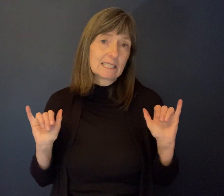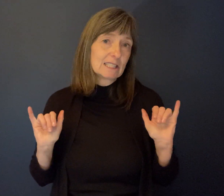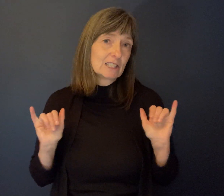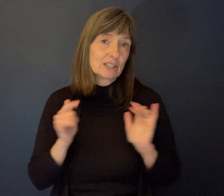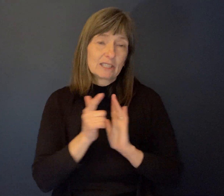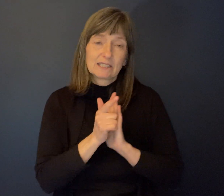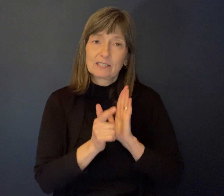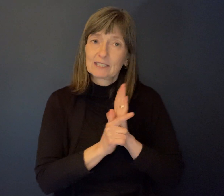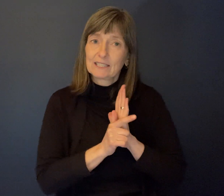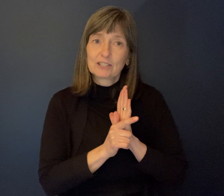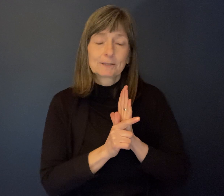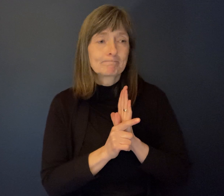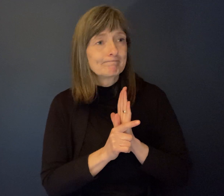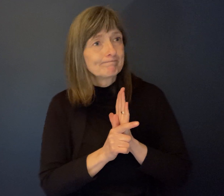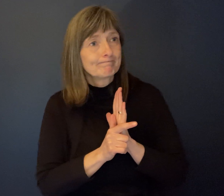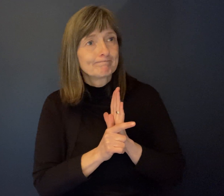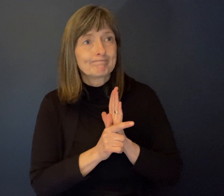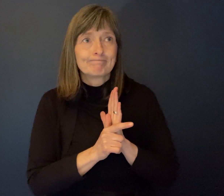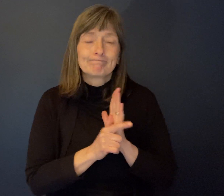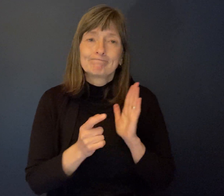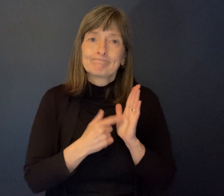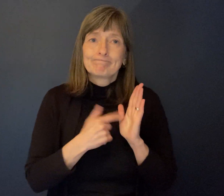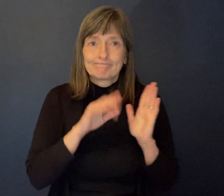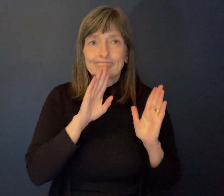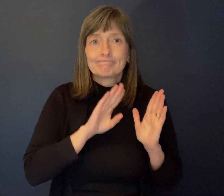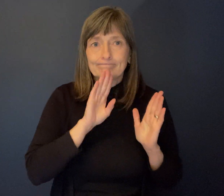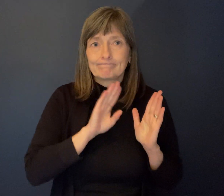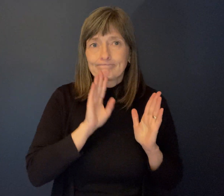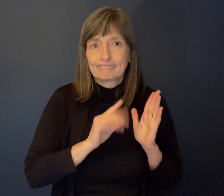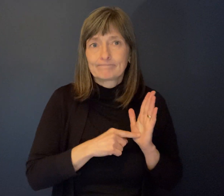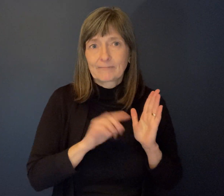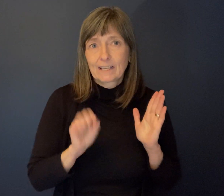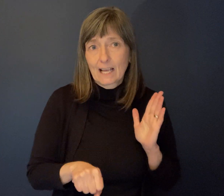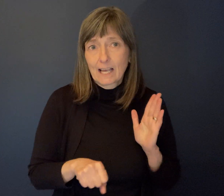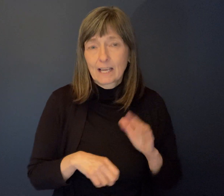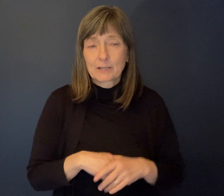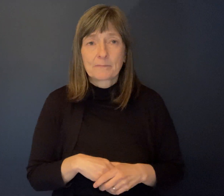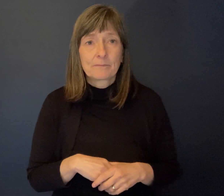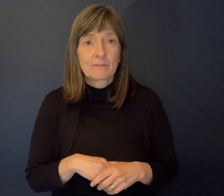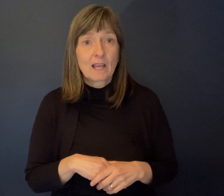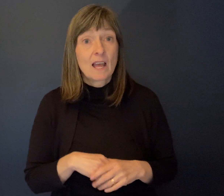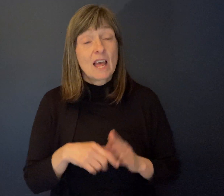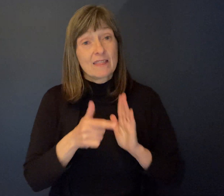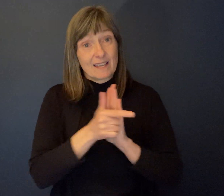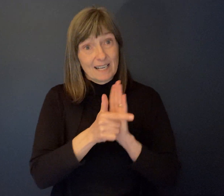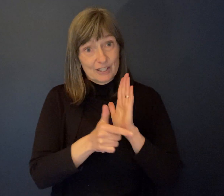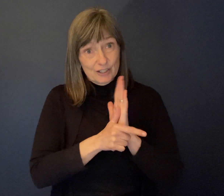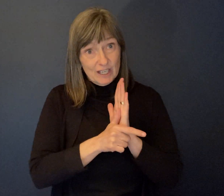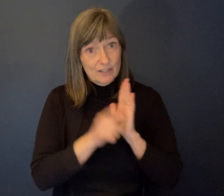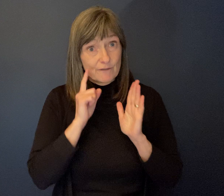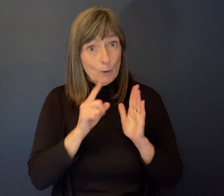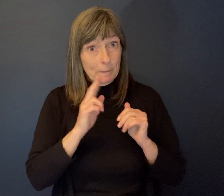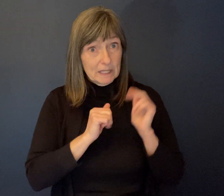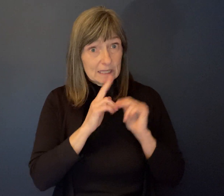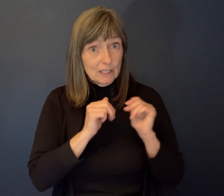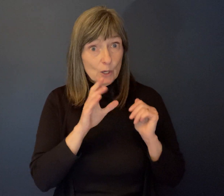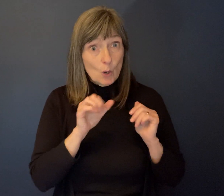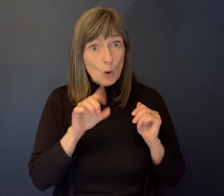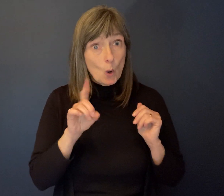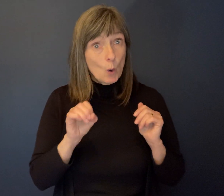that, uh, can be more of a barrier sometimes. When it was conceived, the legislation, the spirit of the legislation